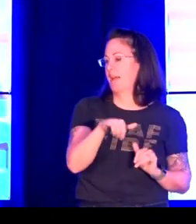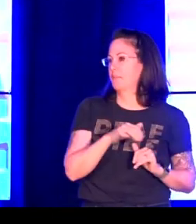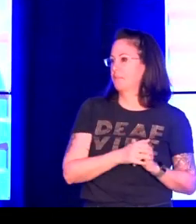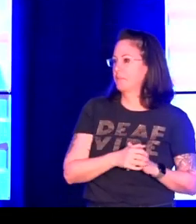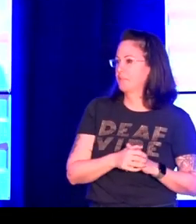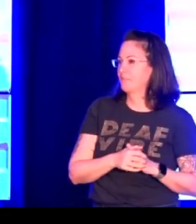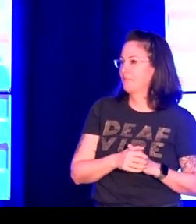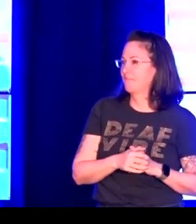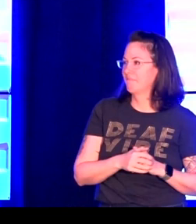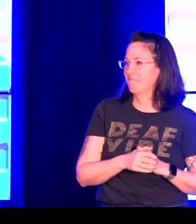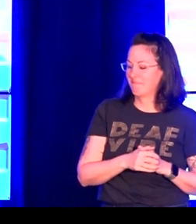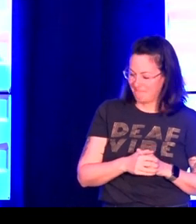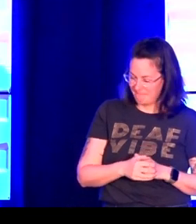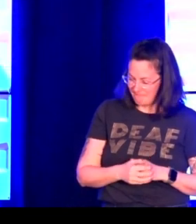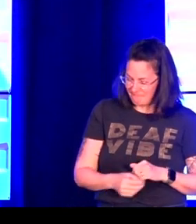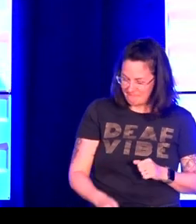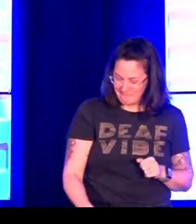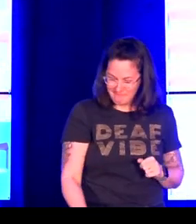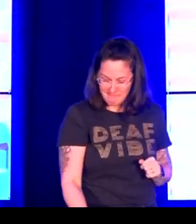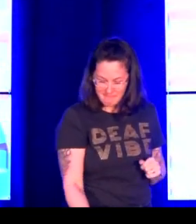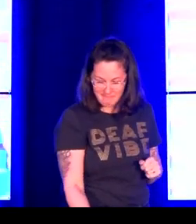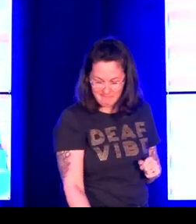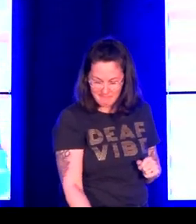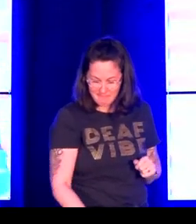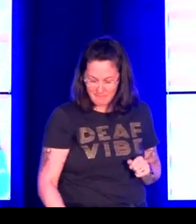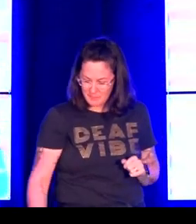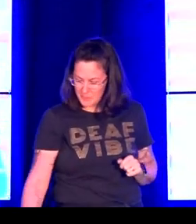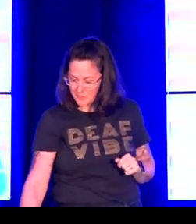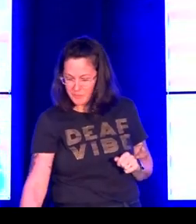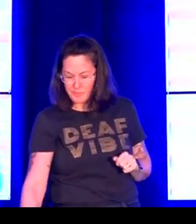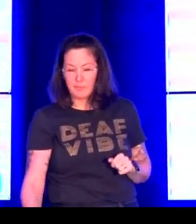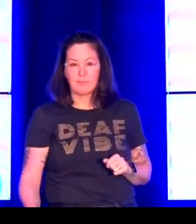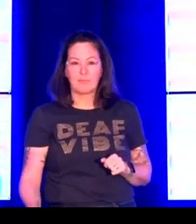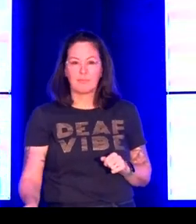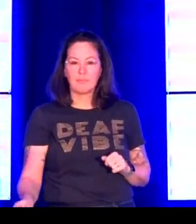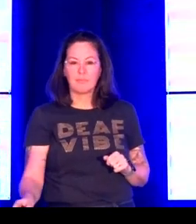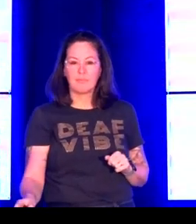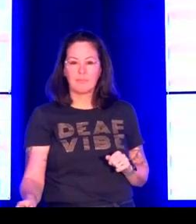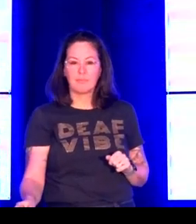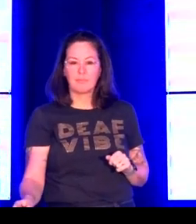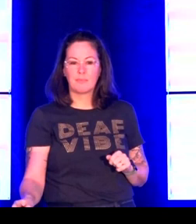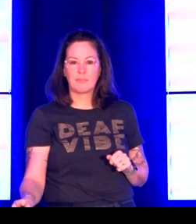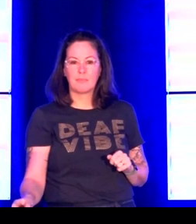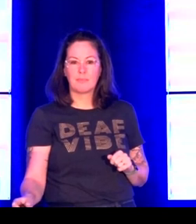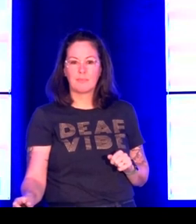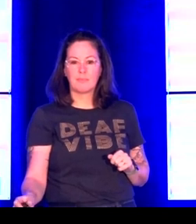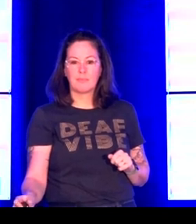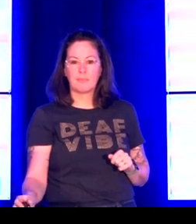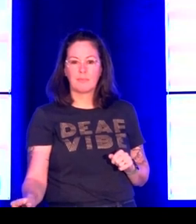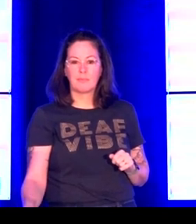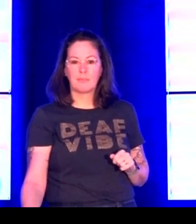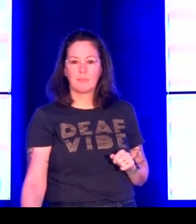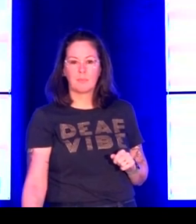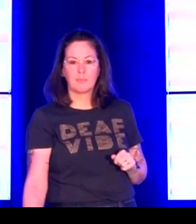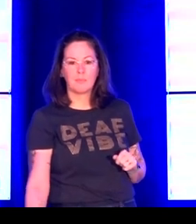this frames who I am and how I think about my work. And it's important to represent that as we do our work.